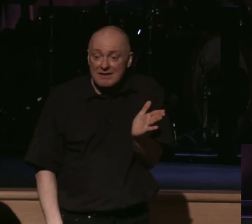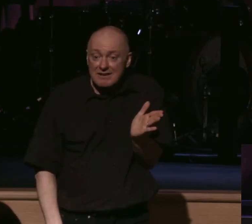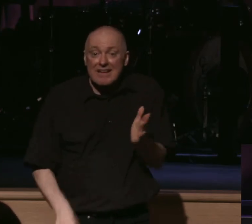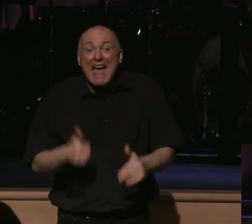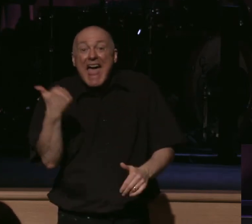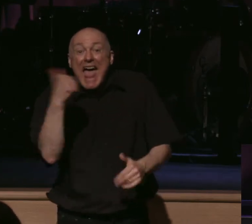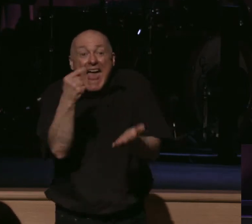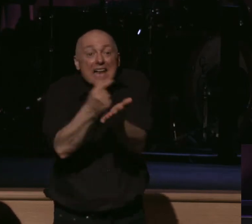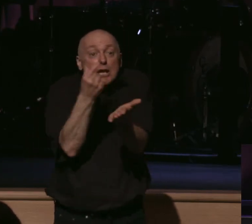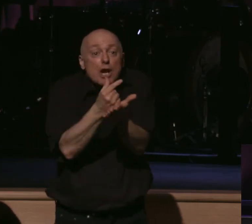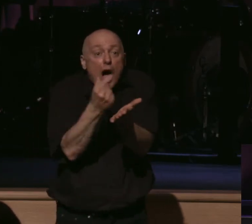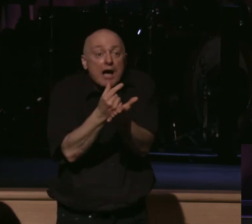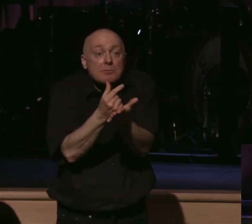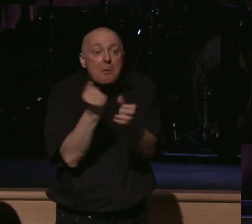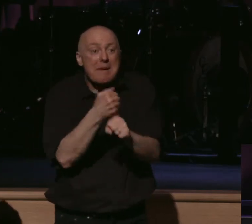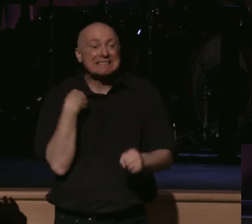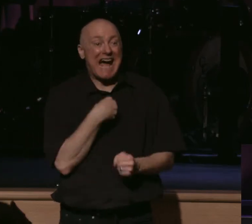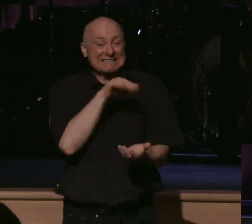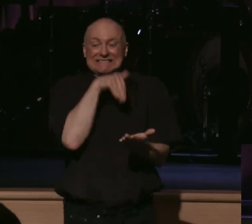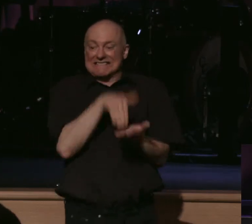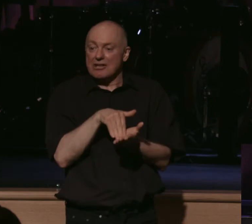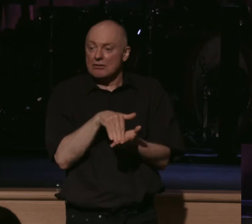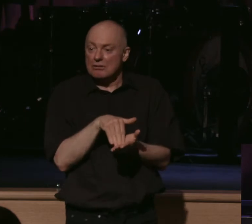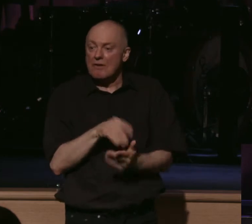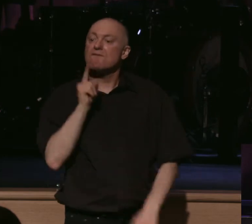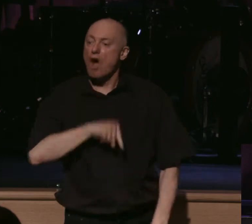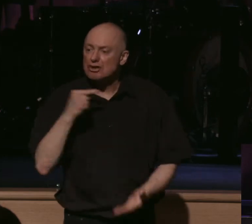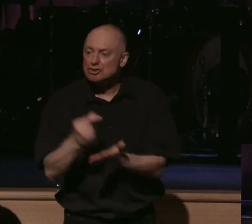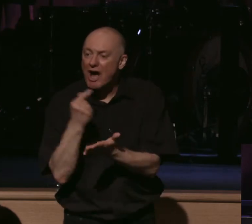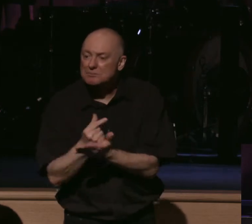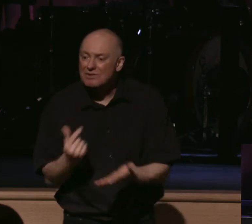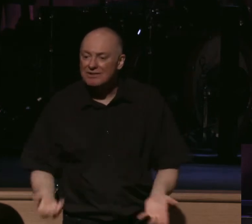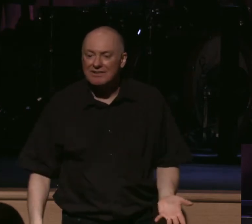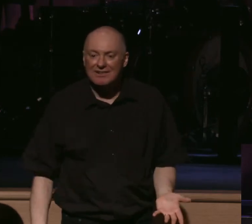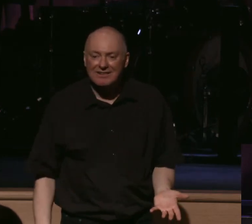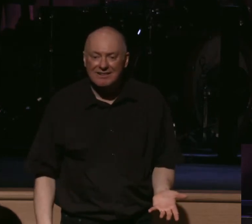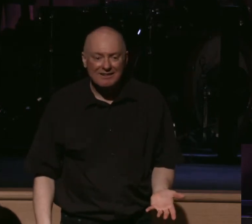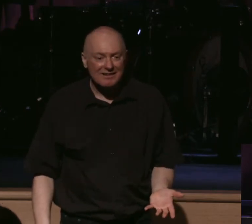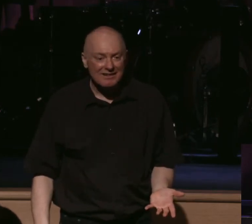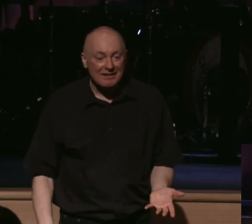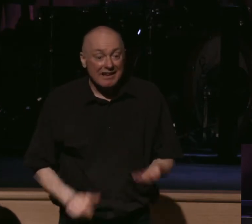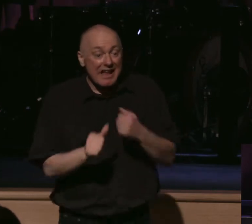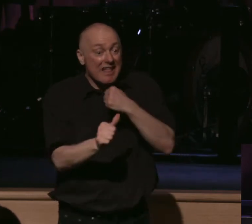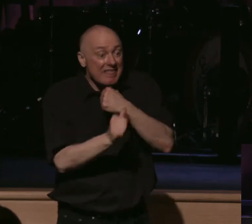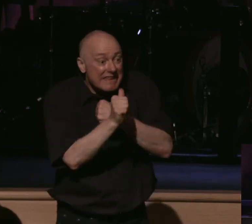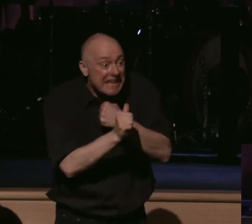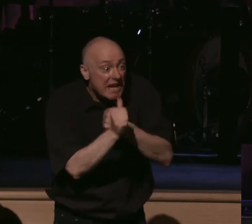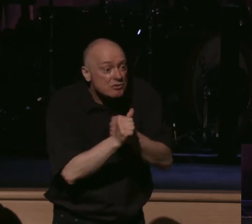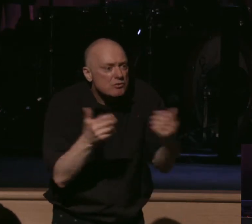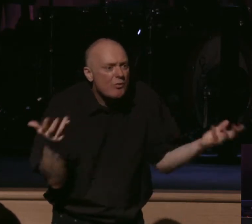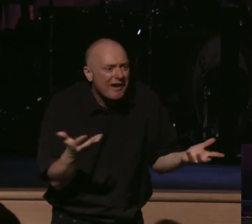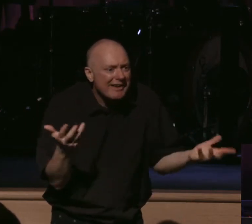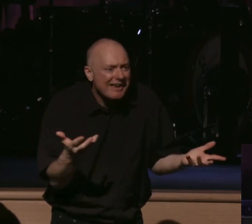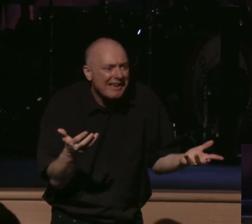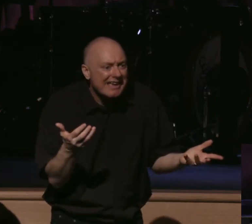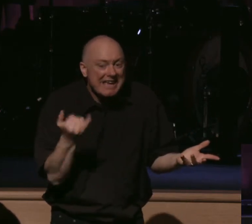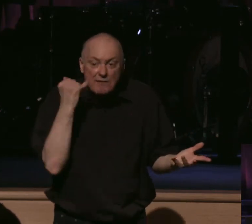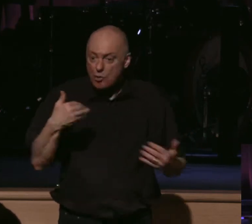Any gospel that puts us in the center is a false gospel. And the dangerous part about this is that if you have a false